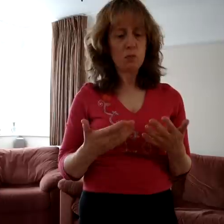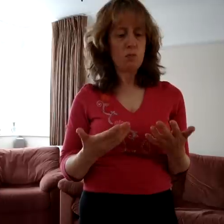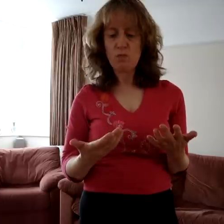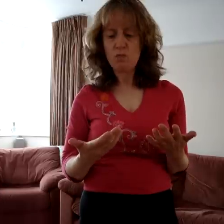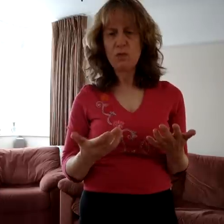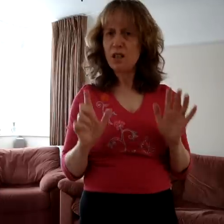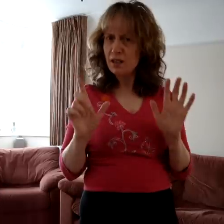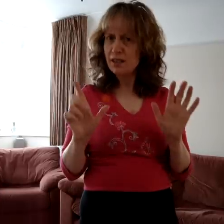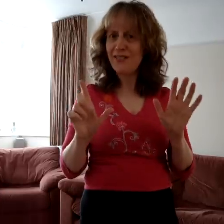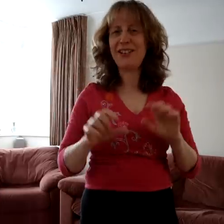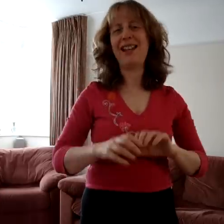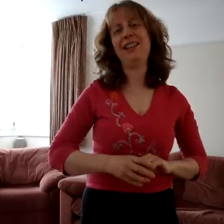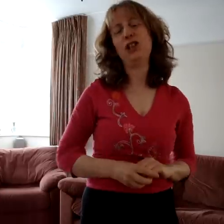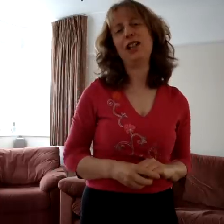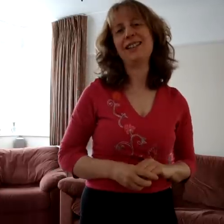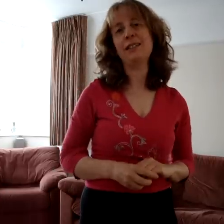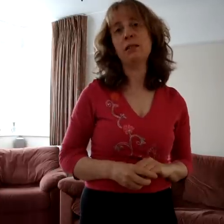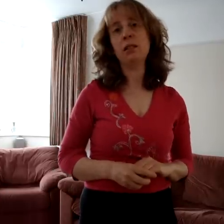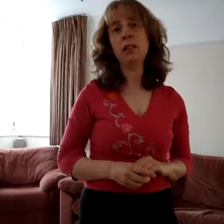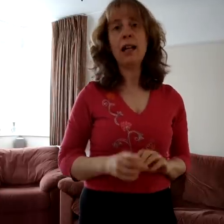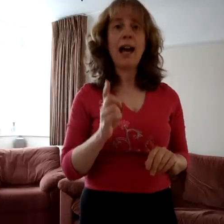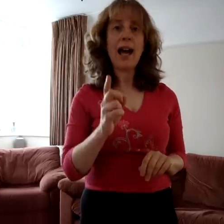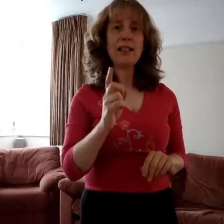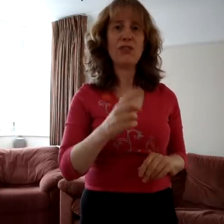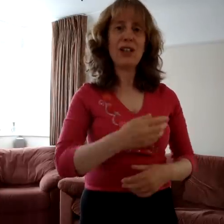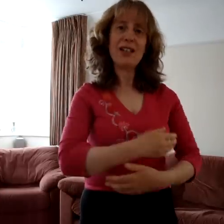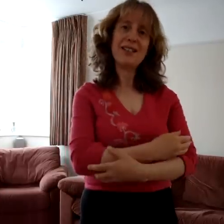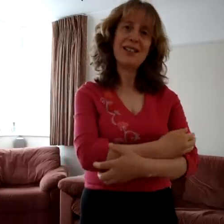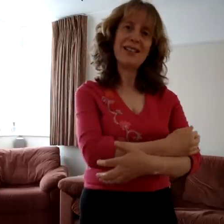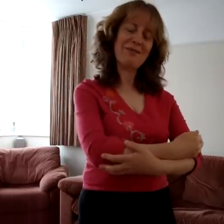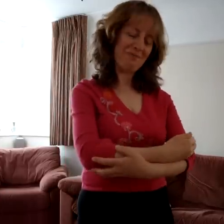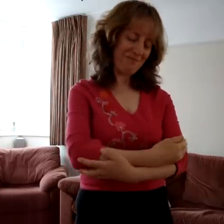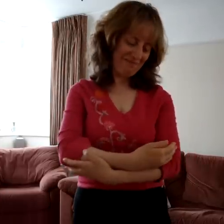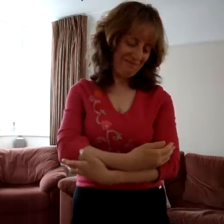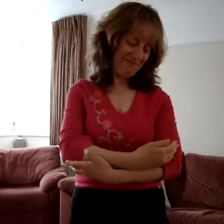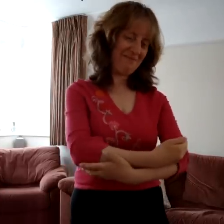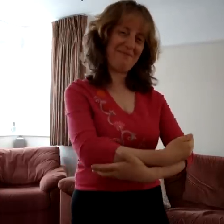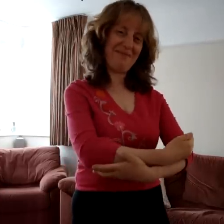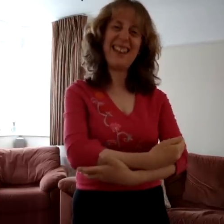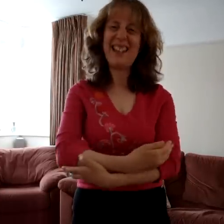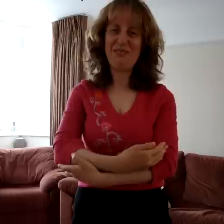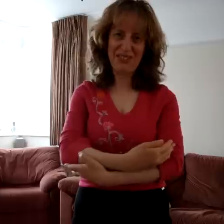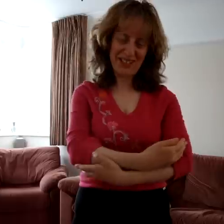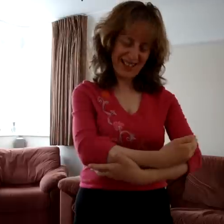seven ages. At first the infant,